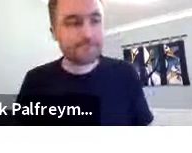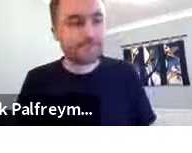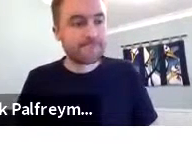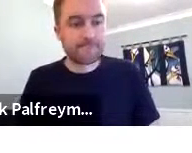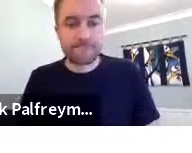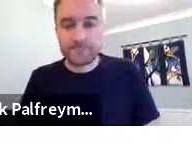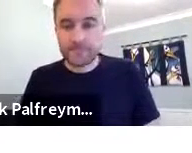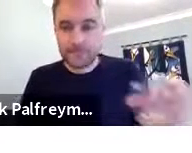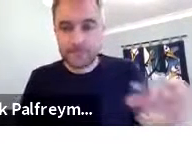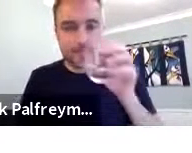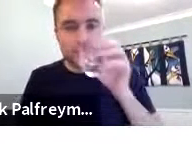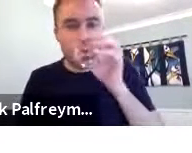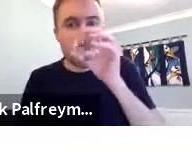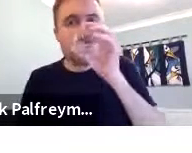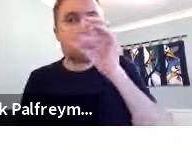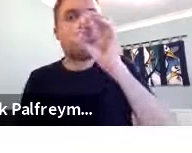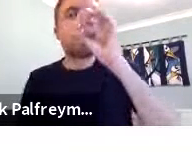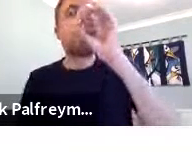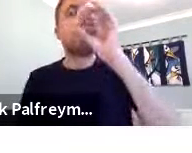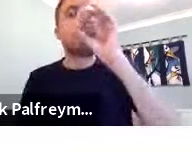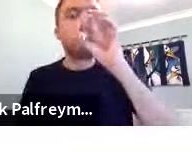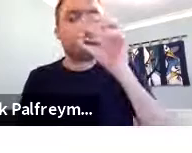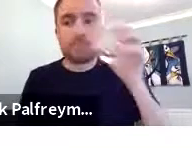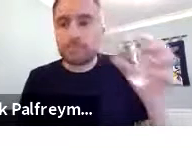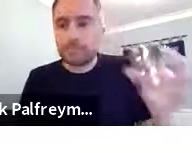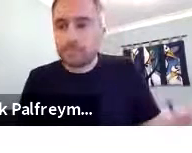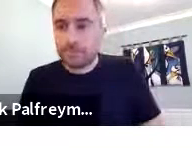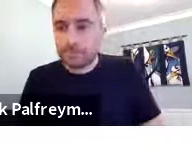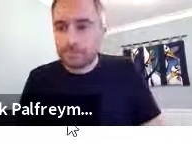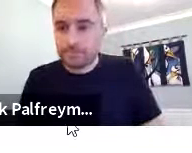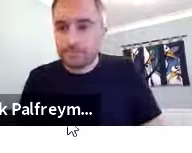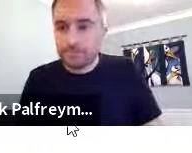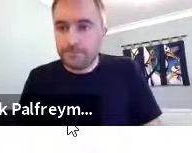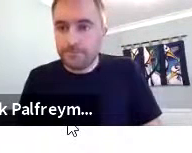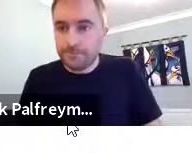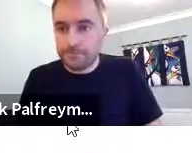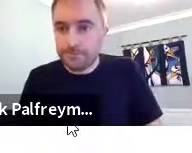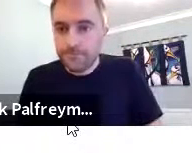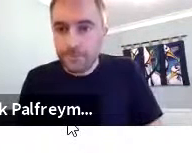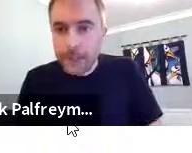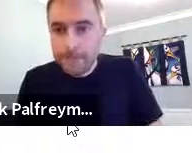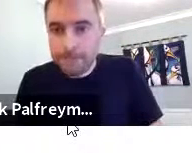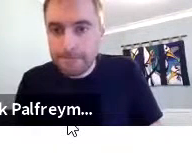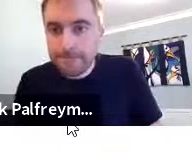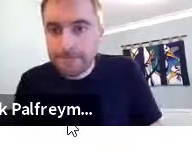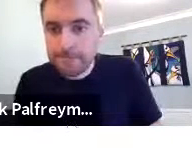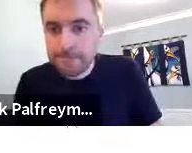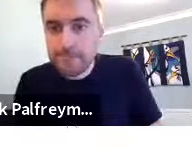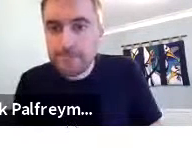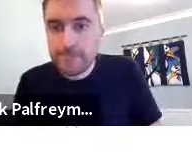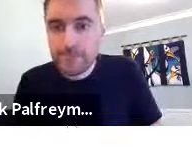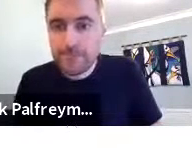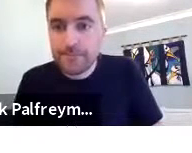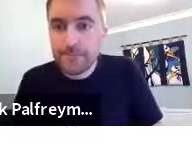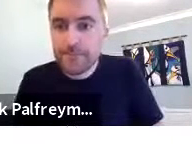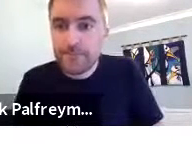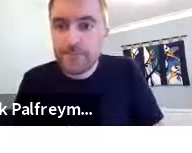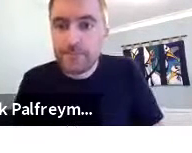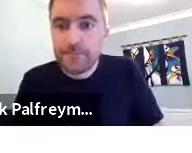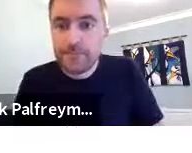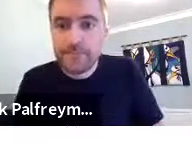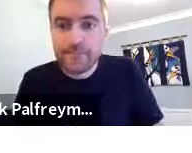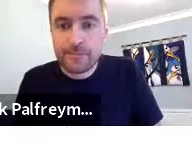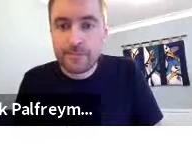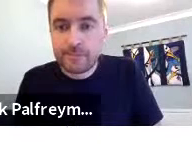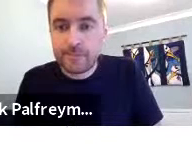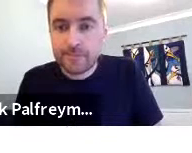Thank you very much. Nick, that was great. Very good to see more of your work and to hear from the individuals you've been working with about what they think about